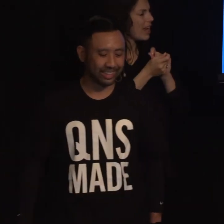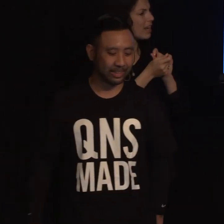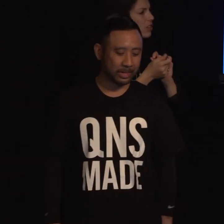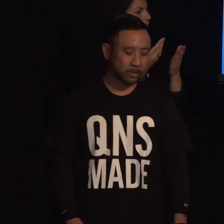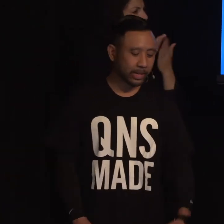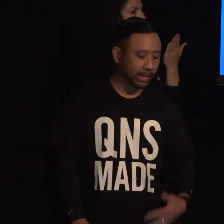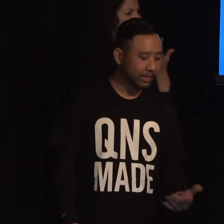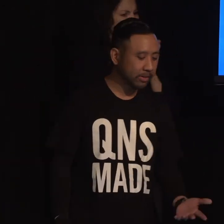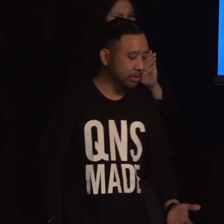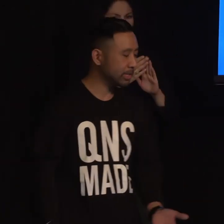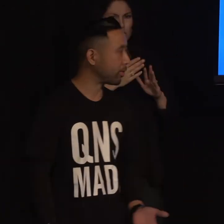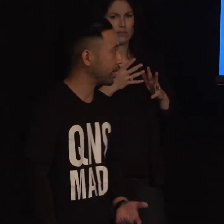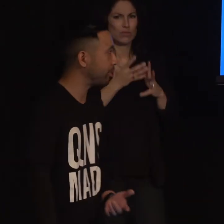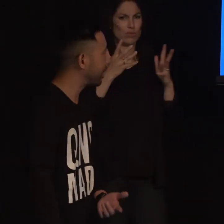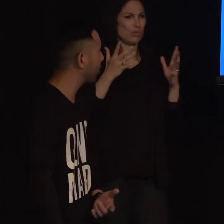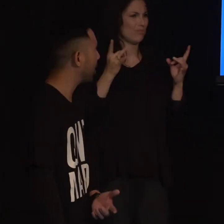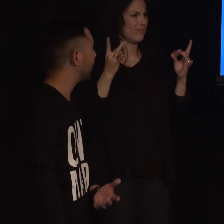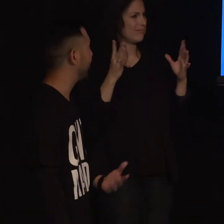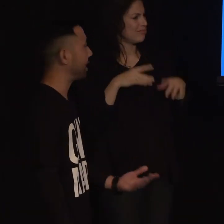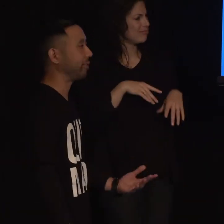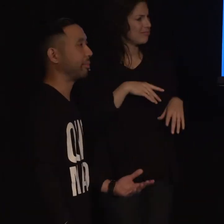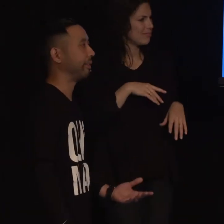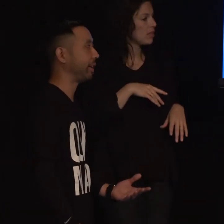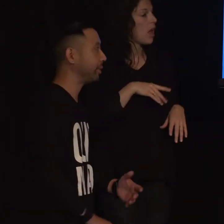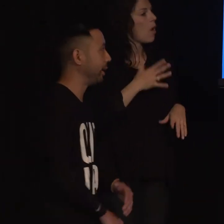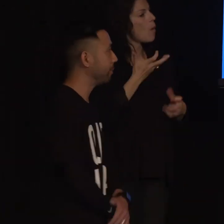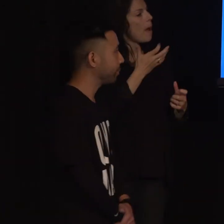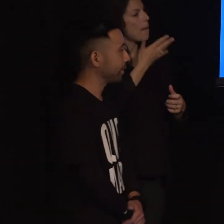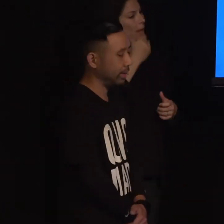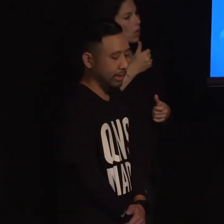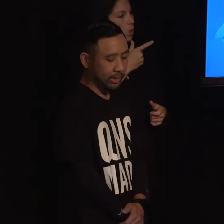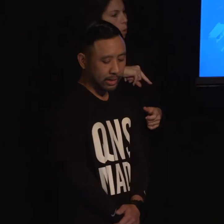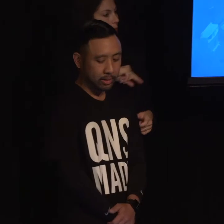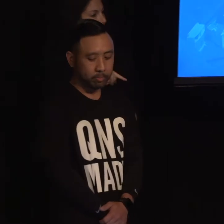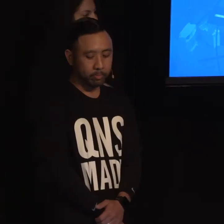and what it came down to was I wanted a better quality of life for my family.